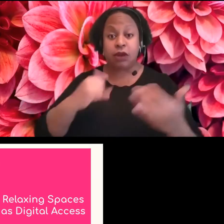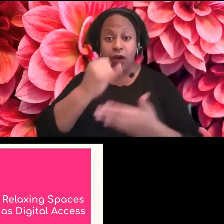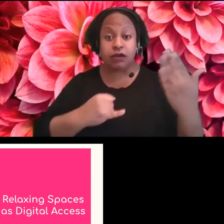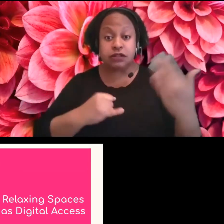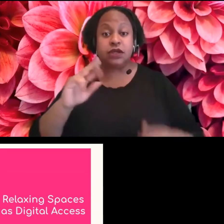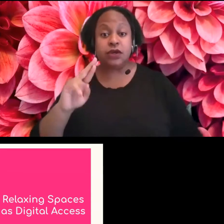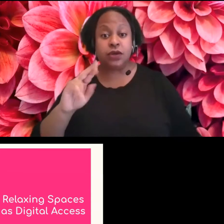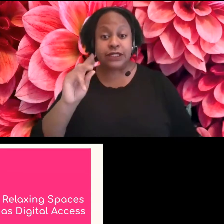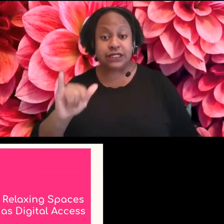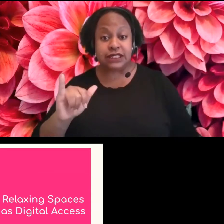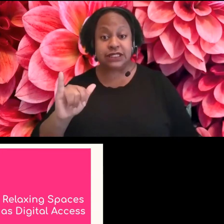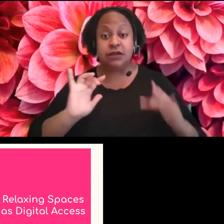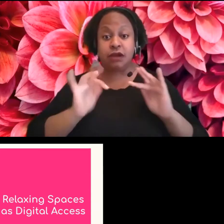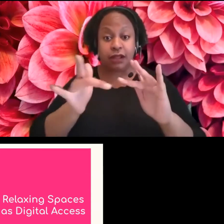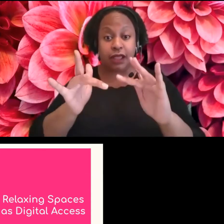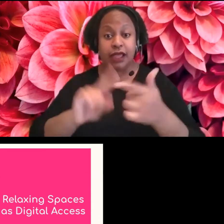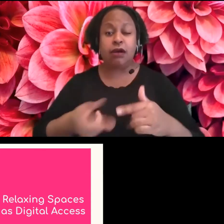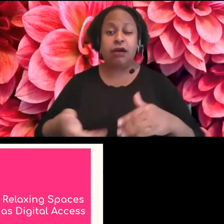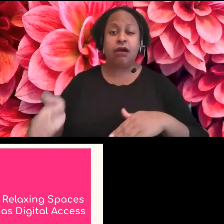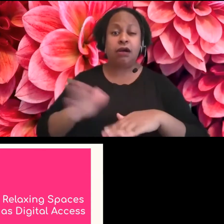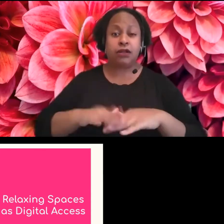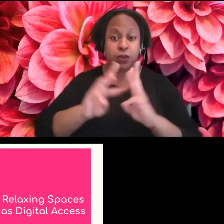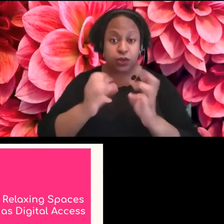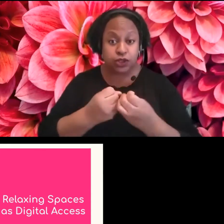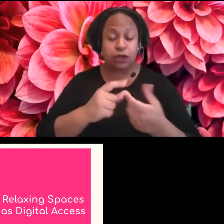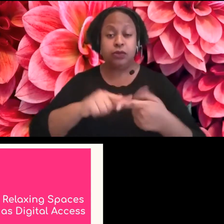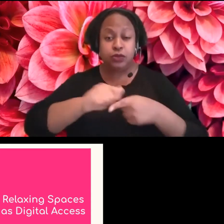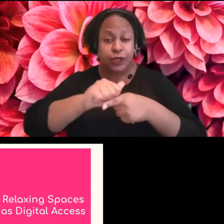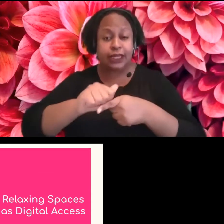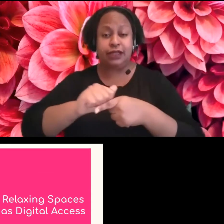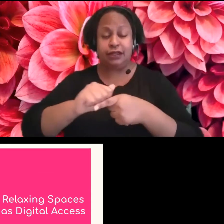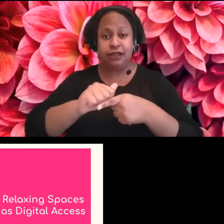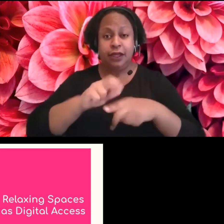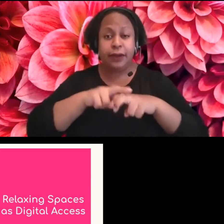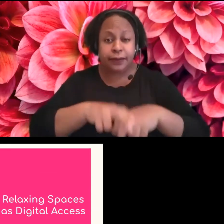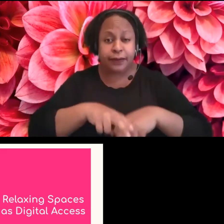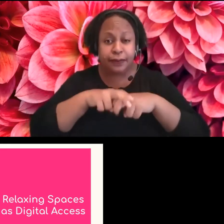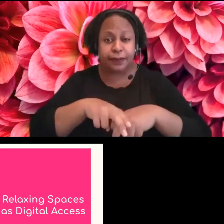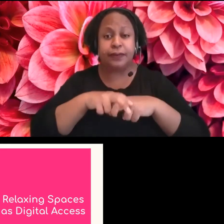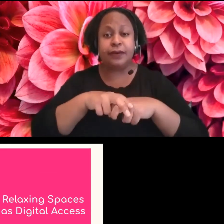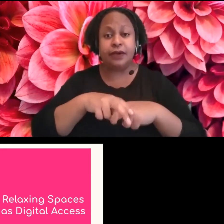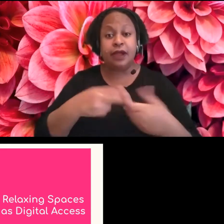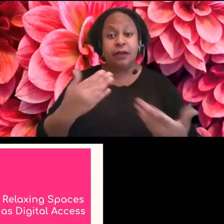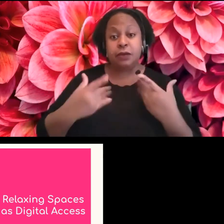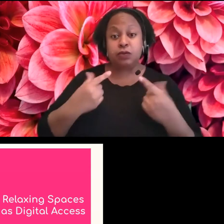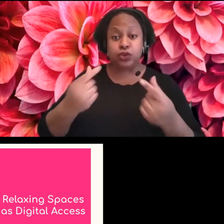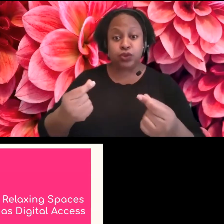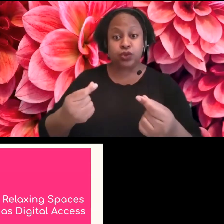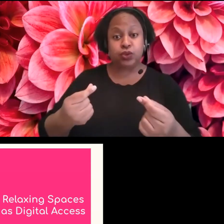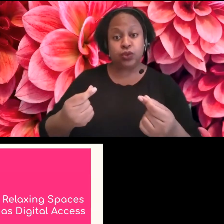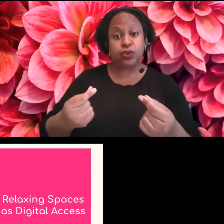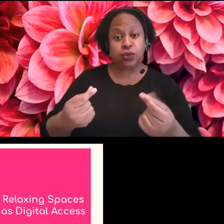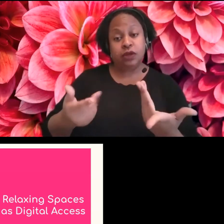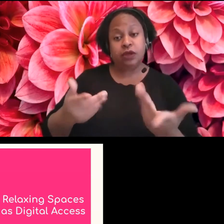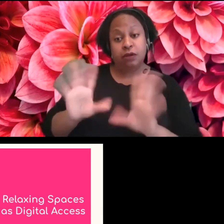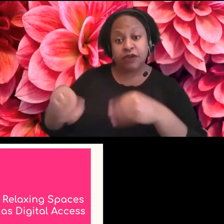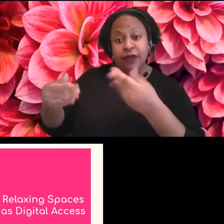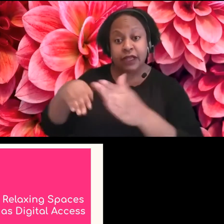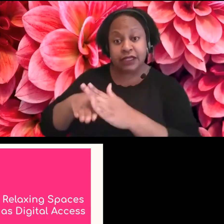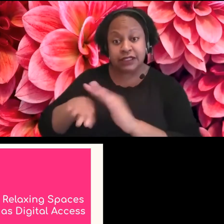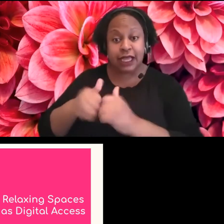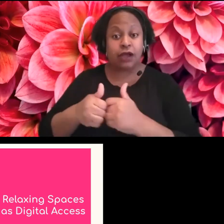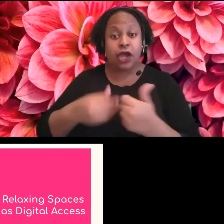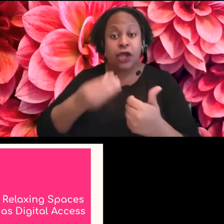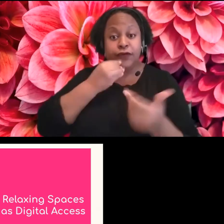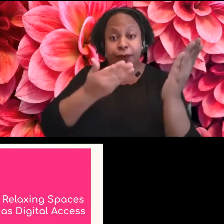extremely long day long workshops, uh, anything like that, providing delivery food as a mean of financial access, uh,